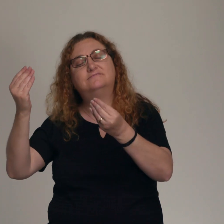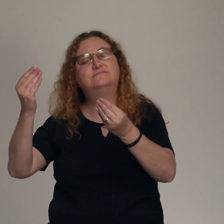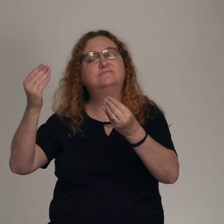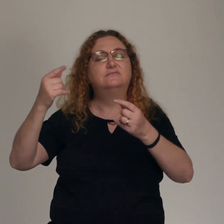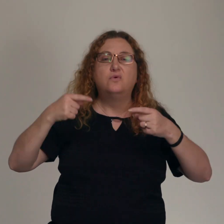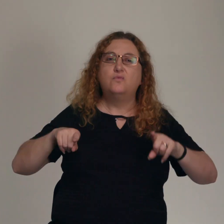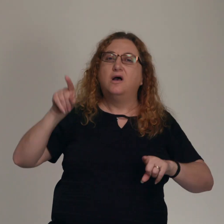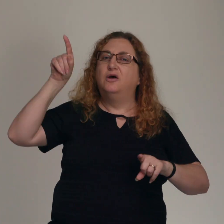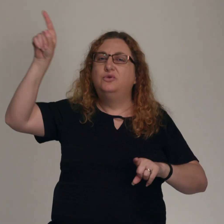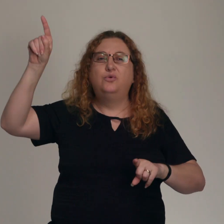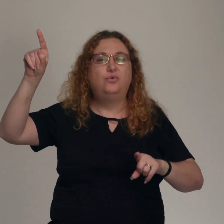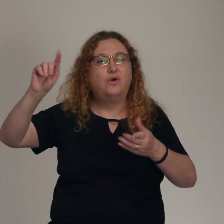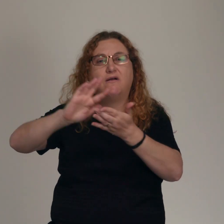as you are